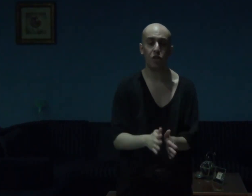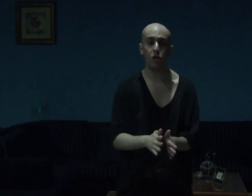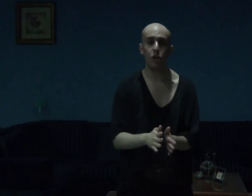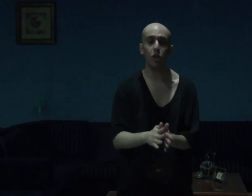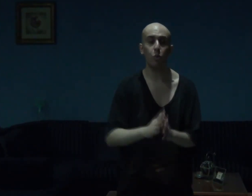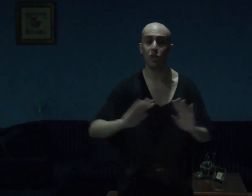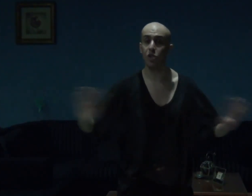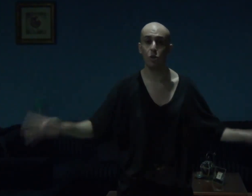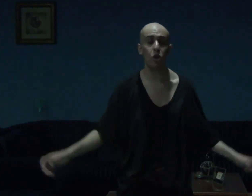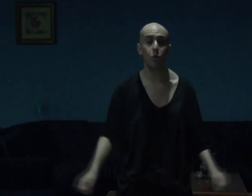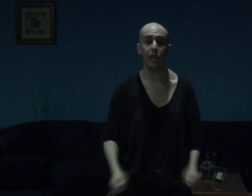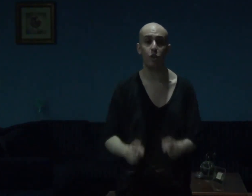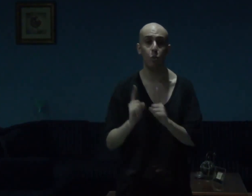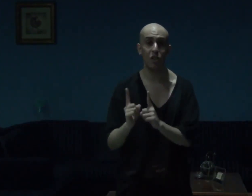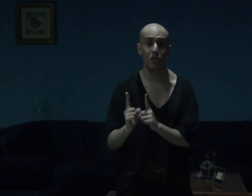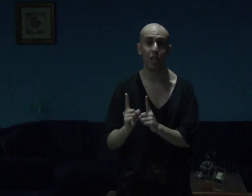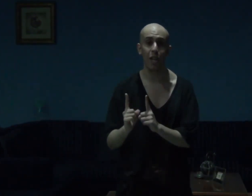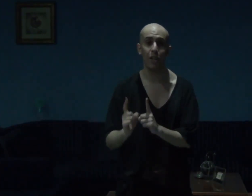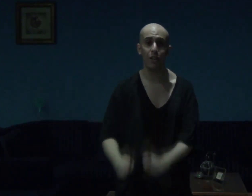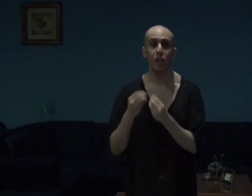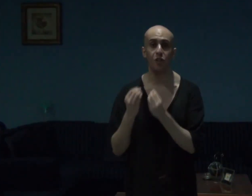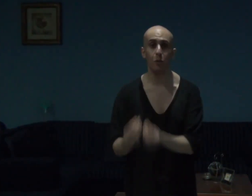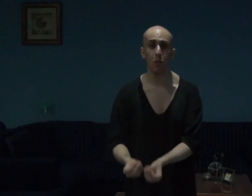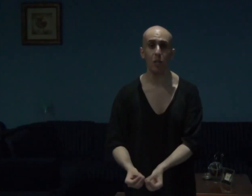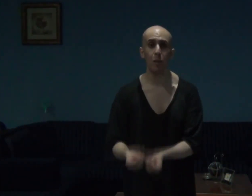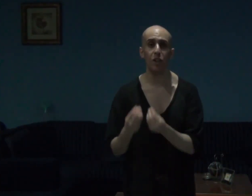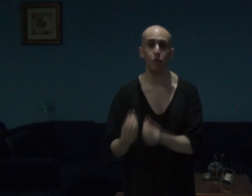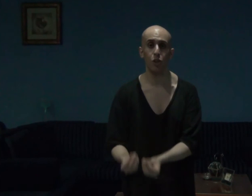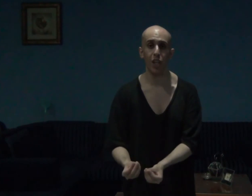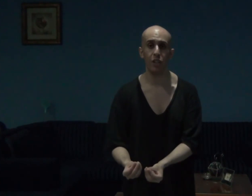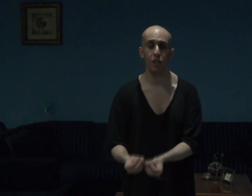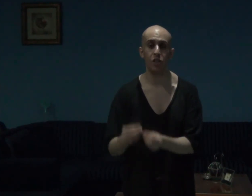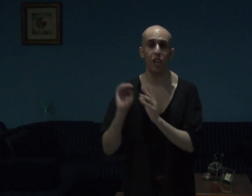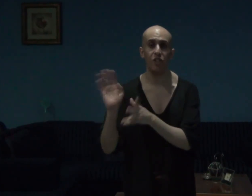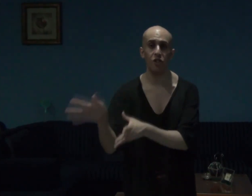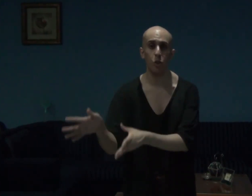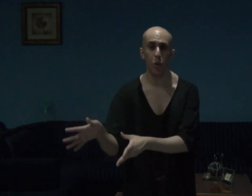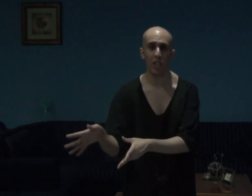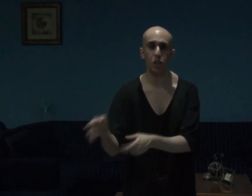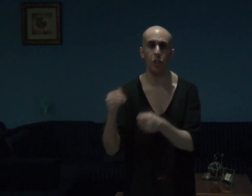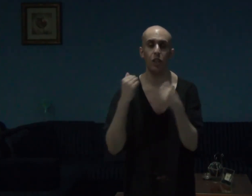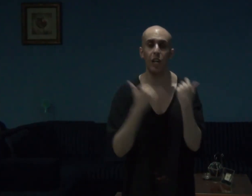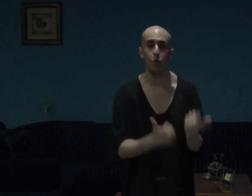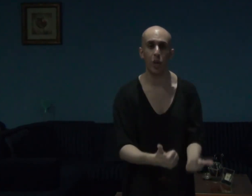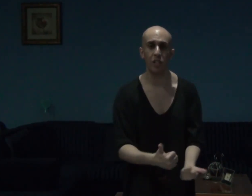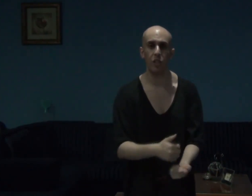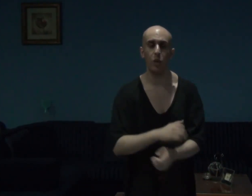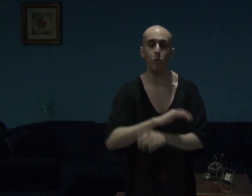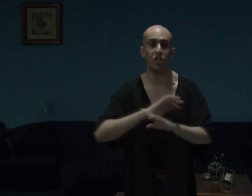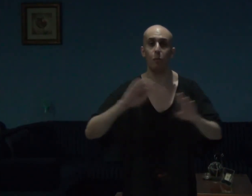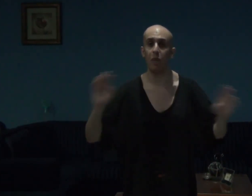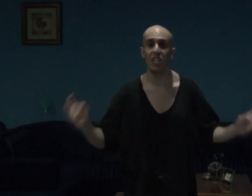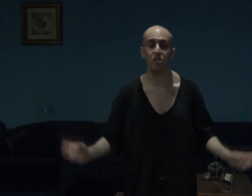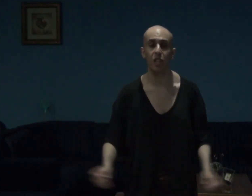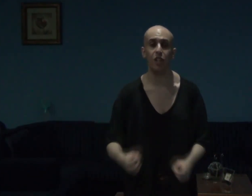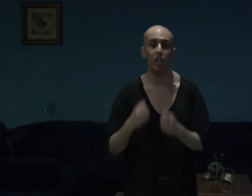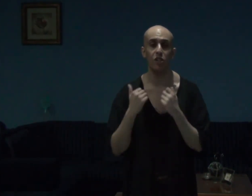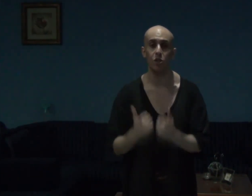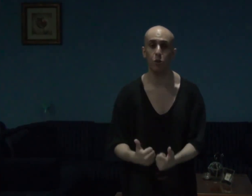song, was so great, once again, and to Meme, and to Nidus, and his direction, and writing, was amazing, and so